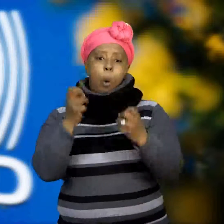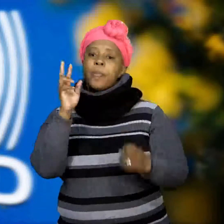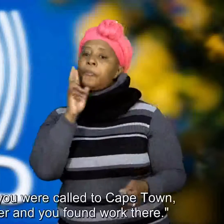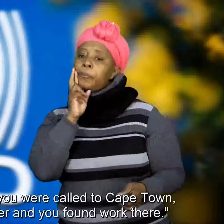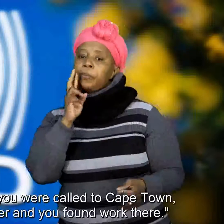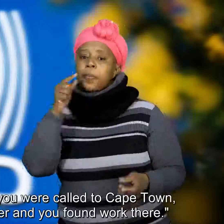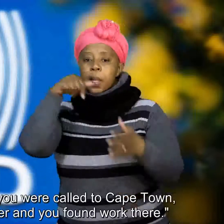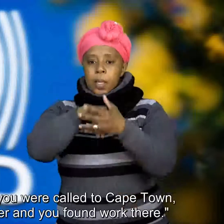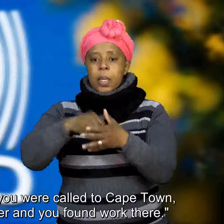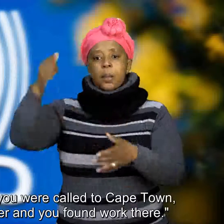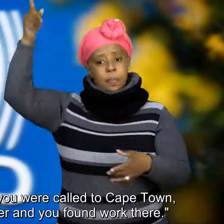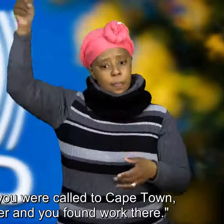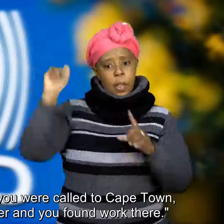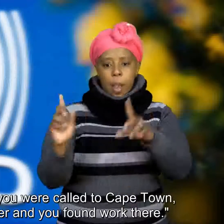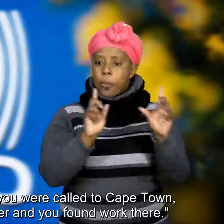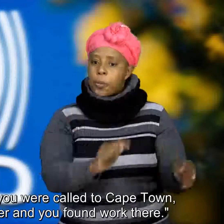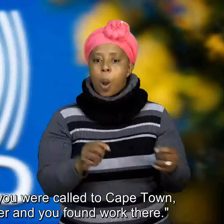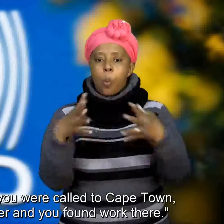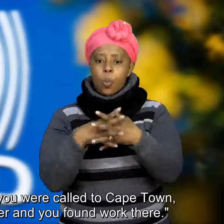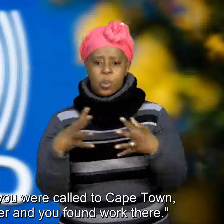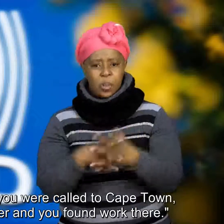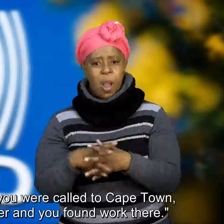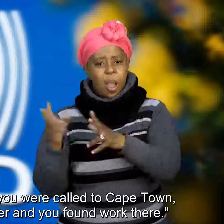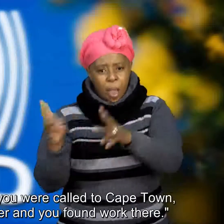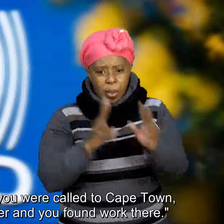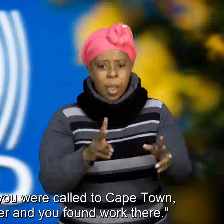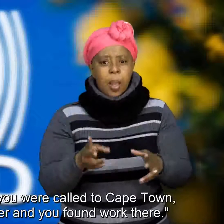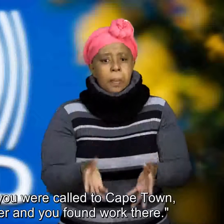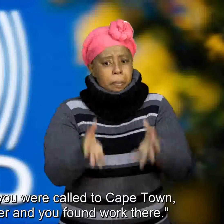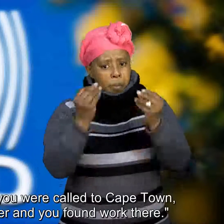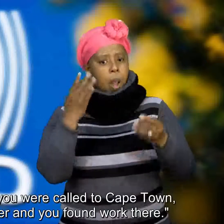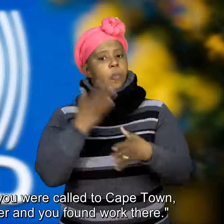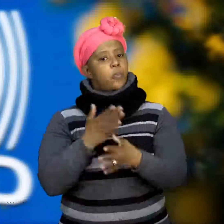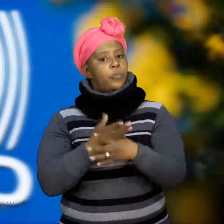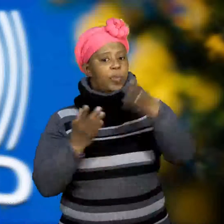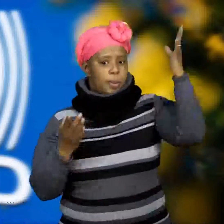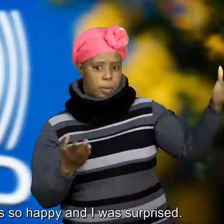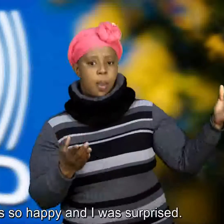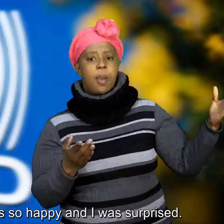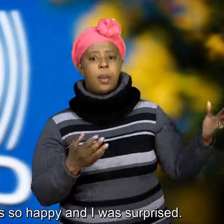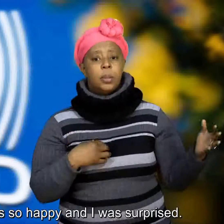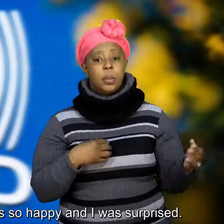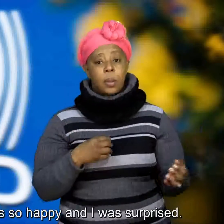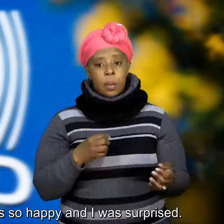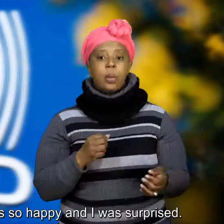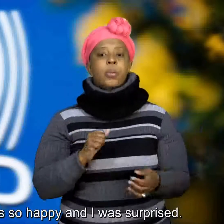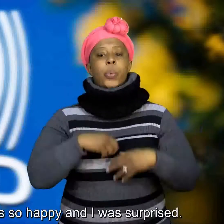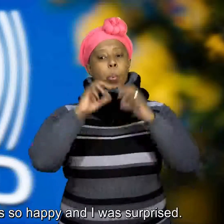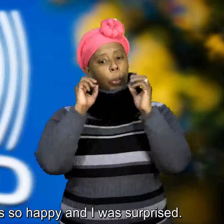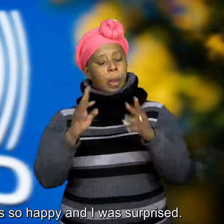normally you were called to Cape Town Worcester and you found work there and what I was so happy